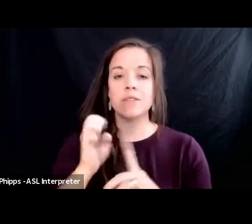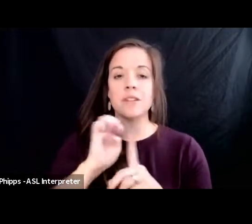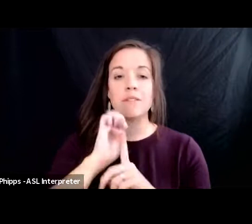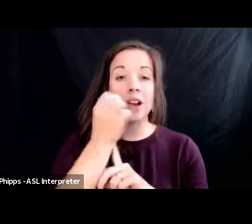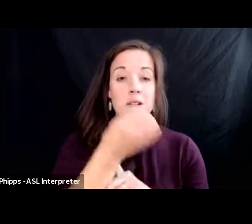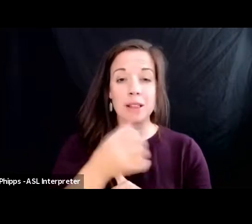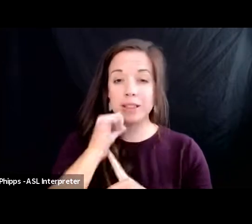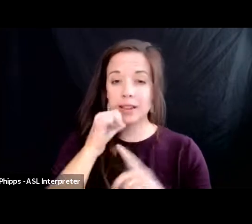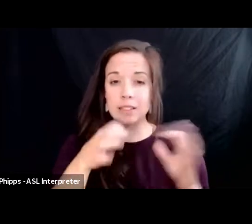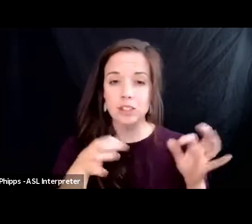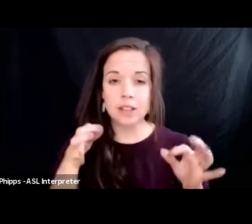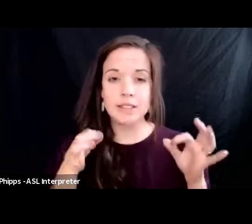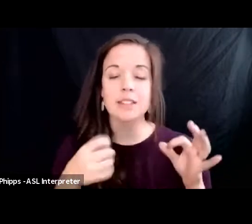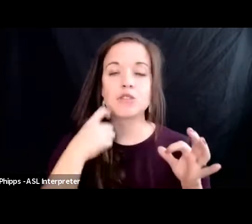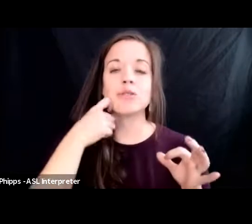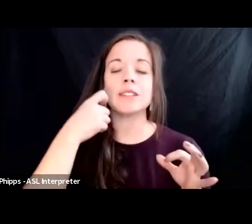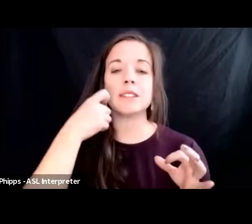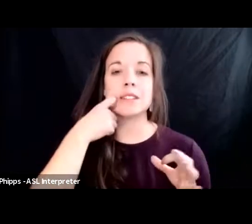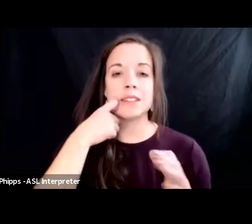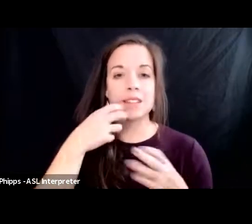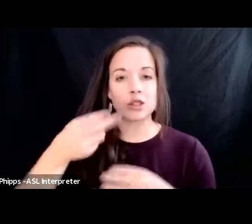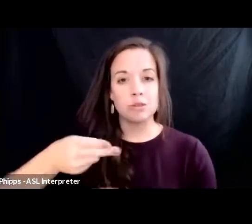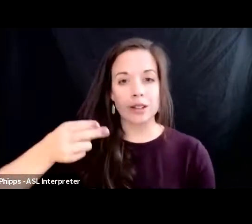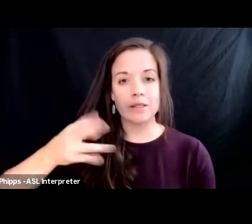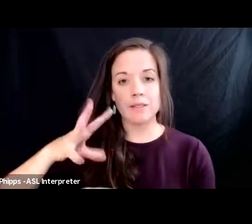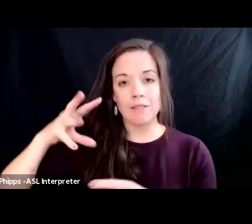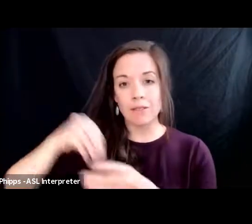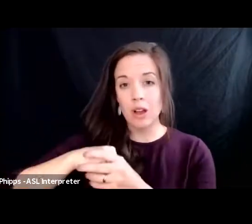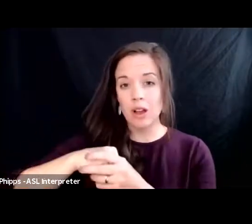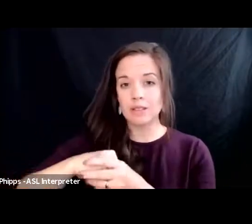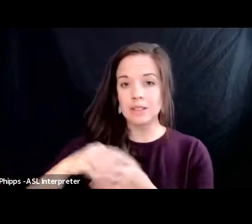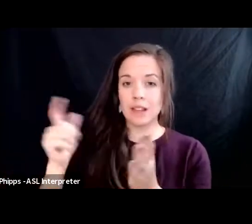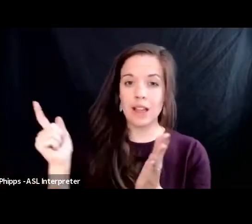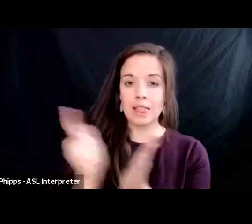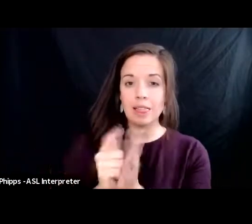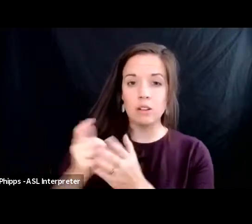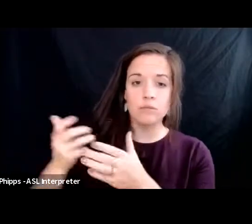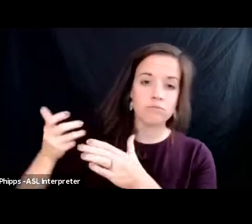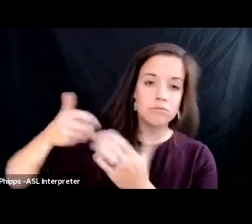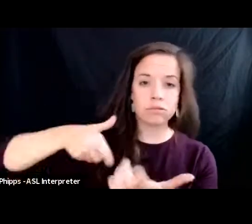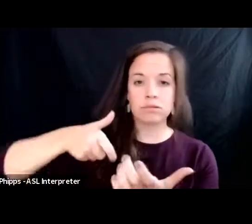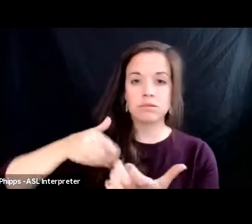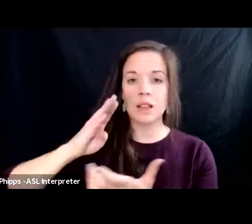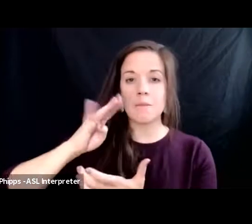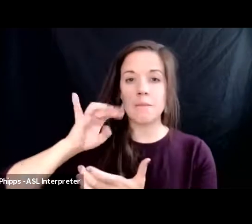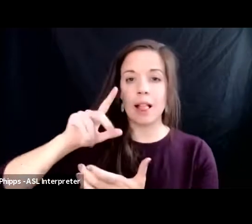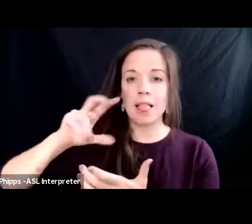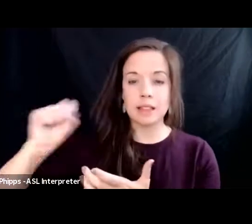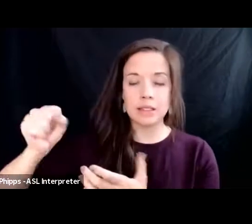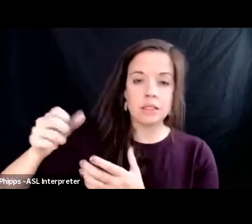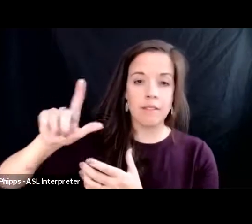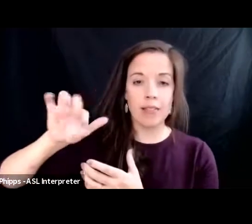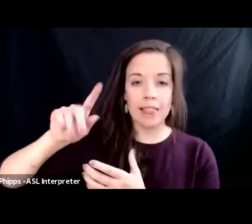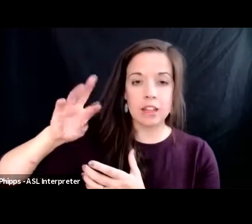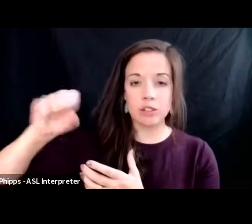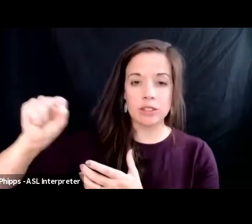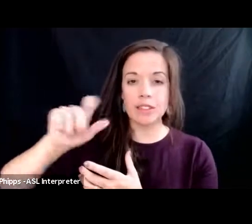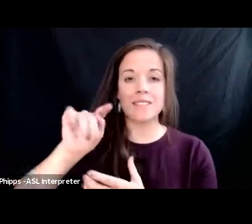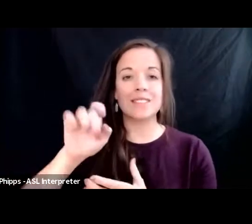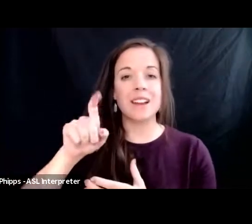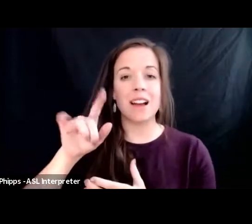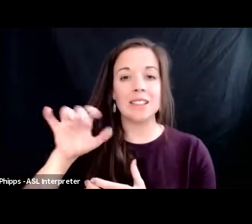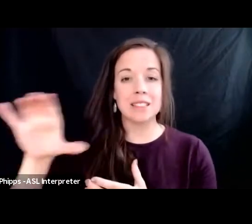in recent history it involves the illegal dumping of billions of liters of toxic water by chevron